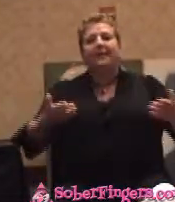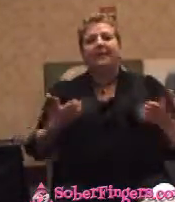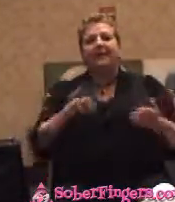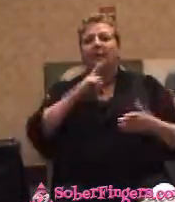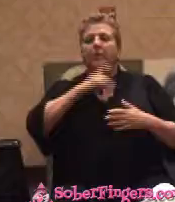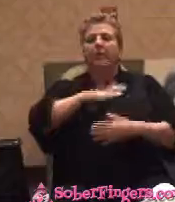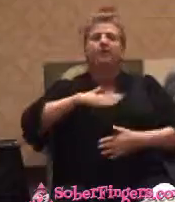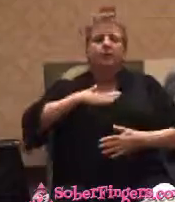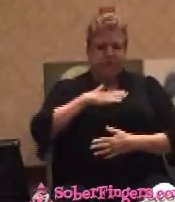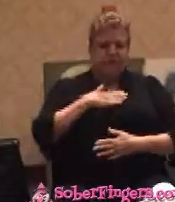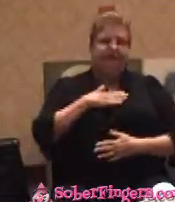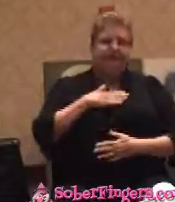much.